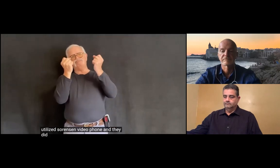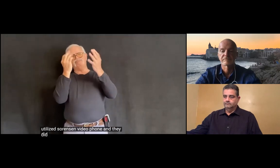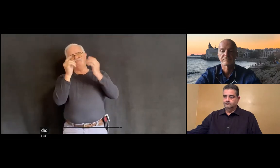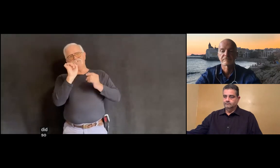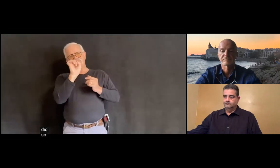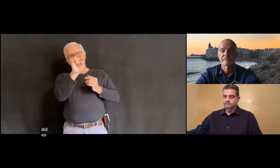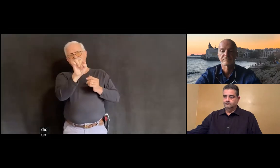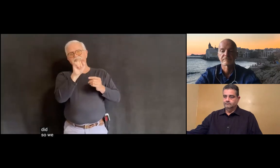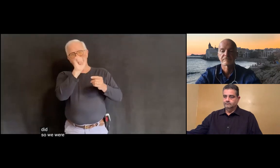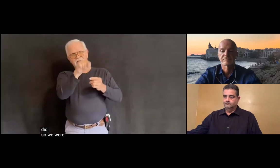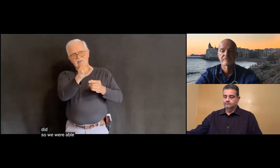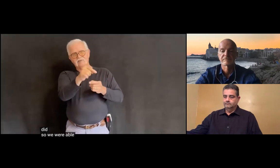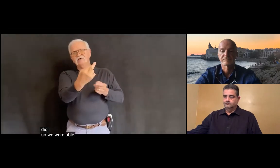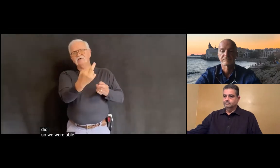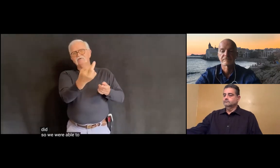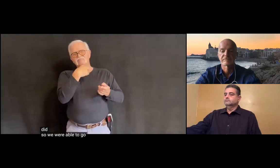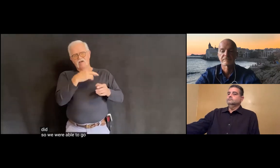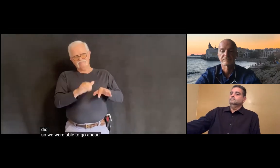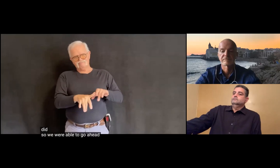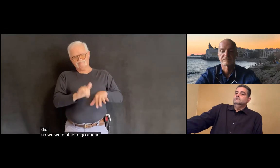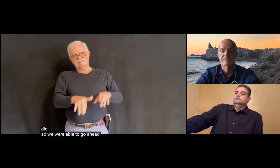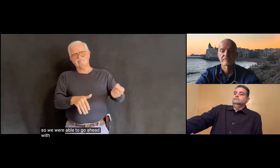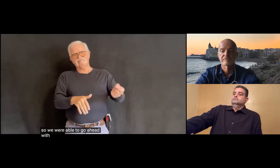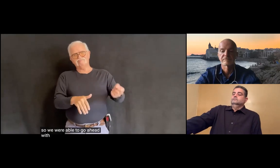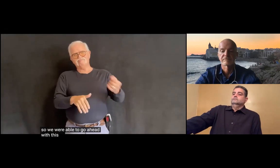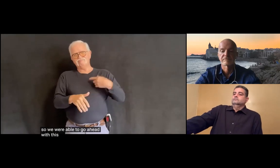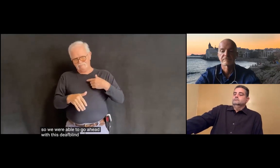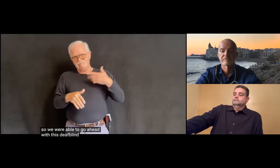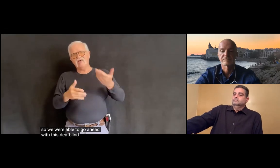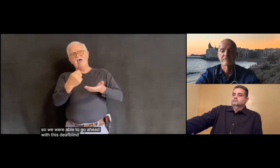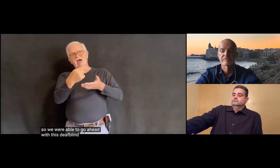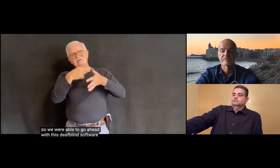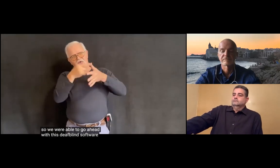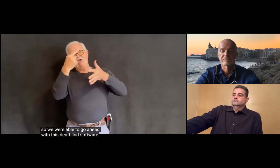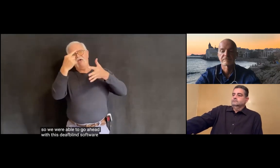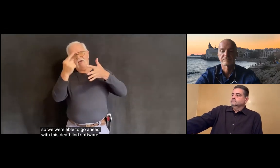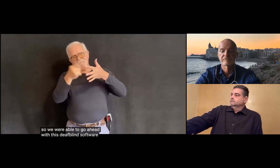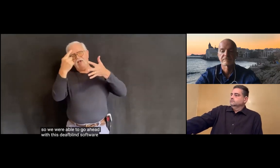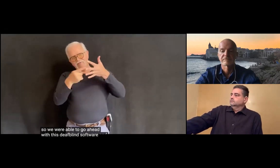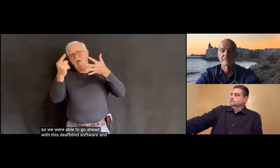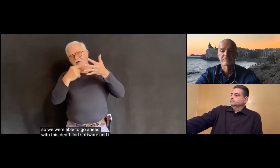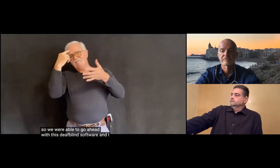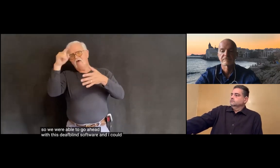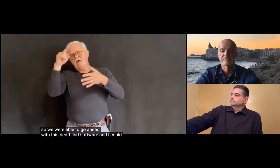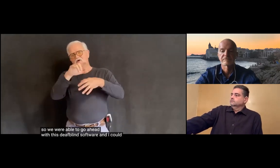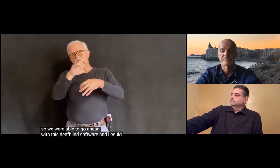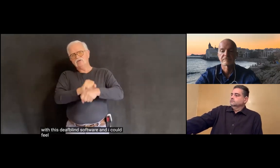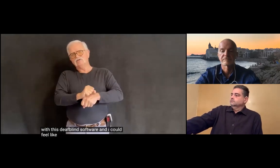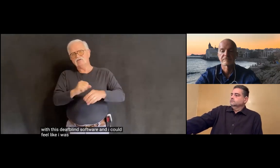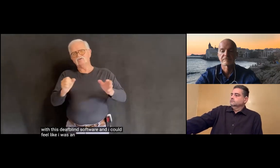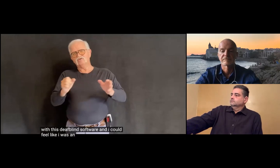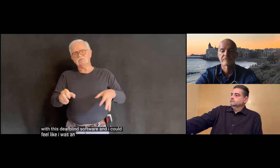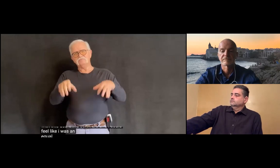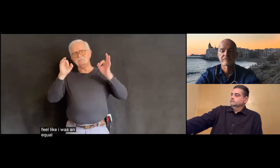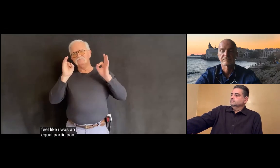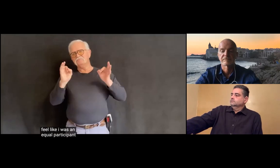So we were able to go ahead with this deafblind talk here and I could feel like there was